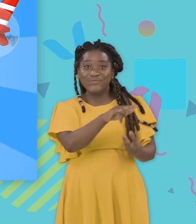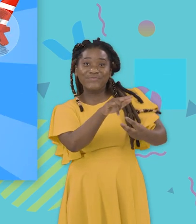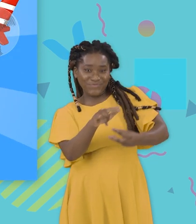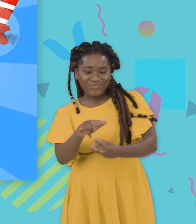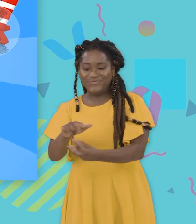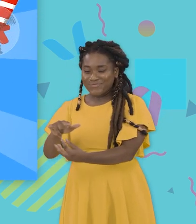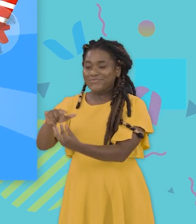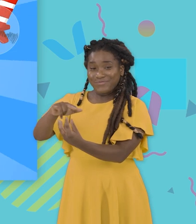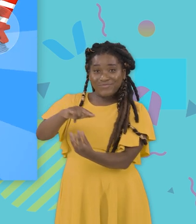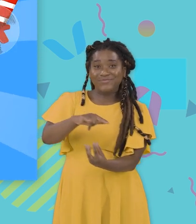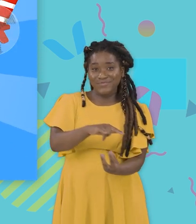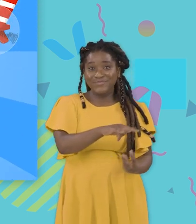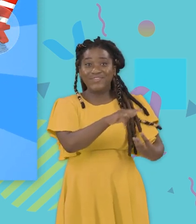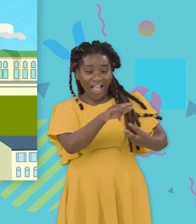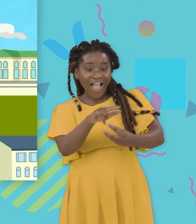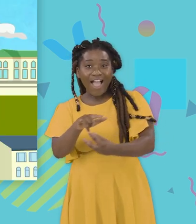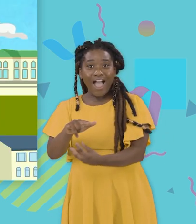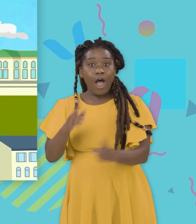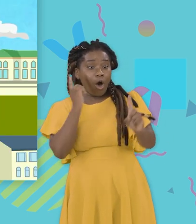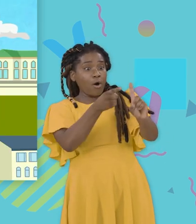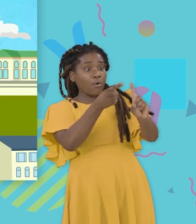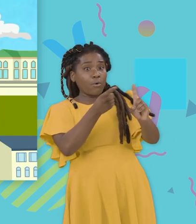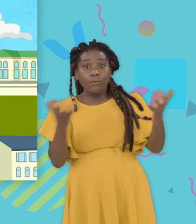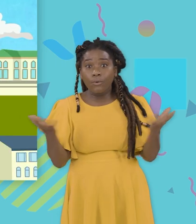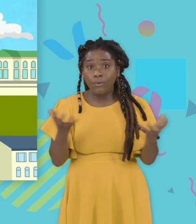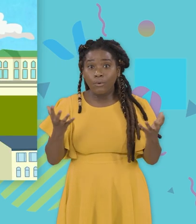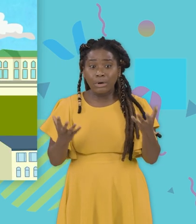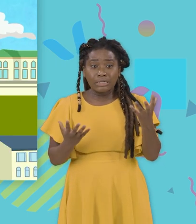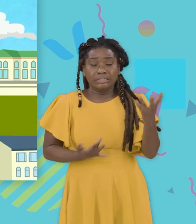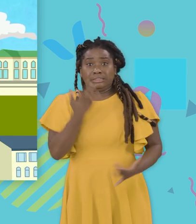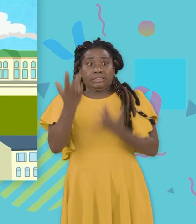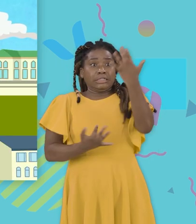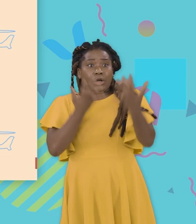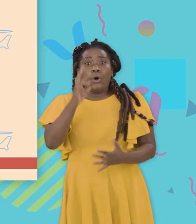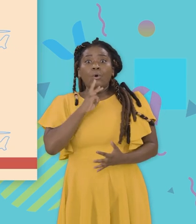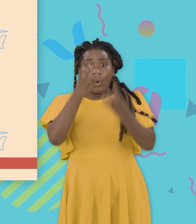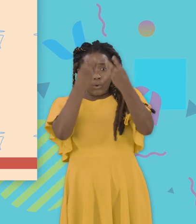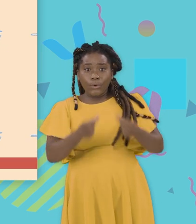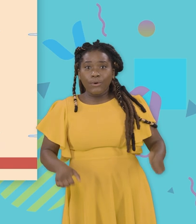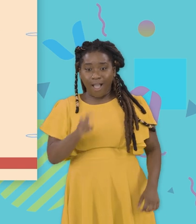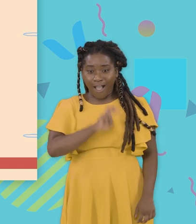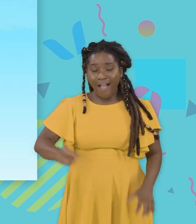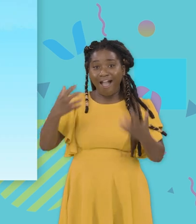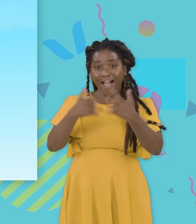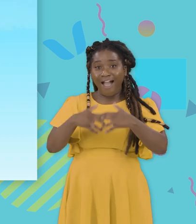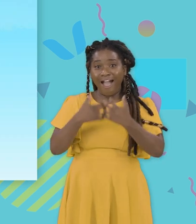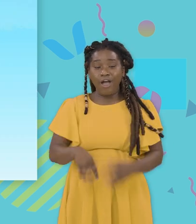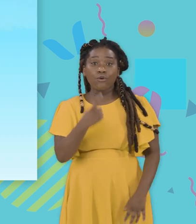helicopter On a mission to put those fires out It's transport machine It's red and